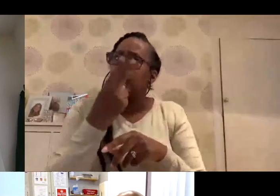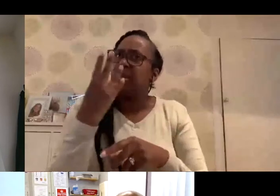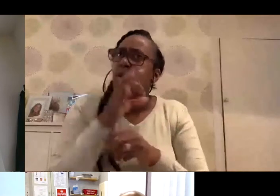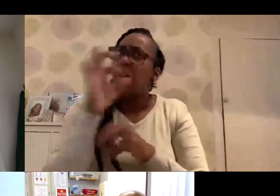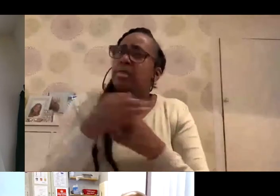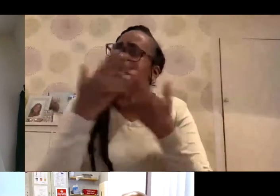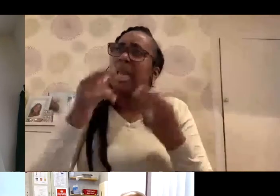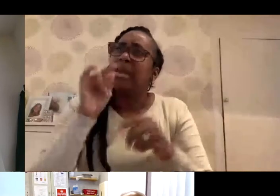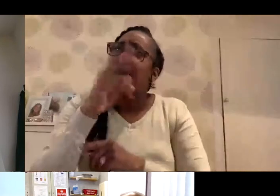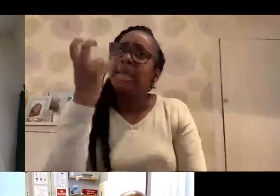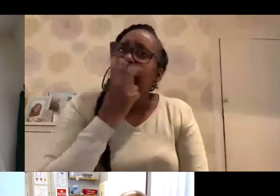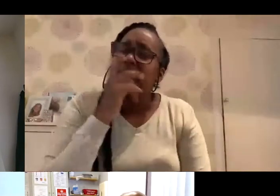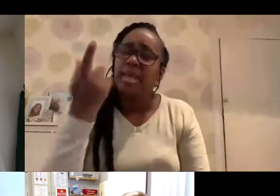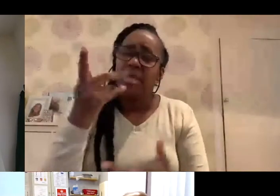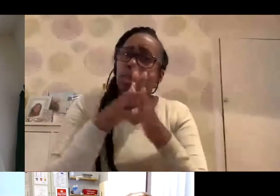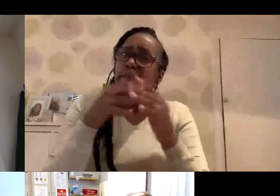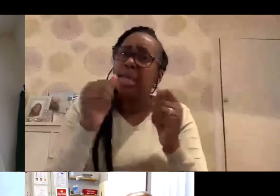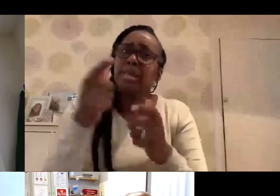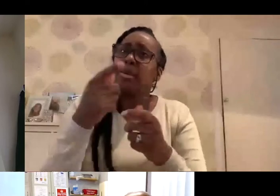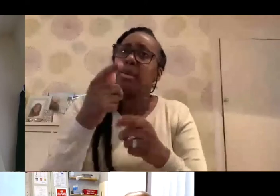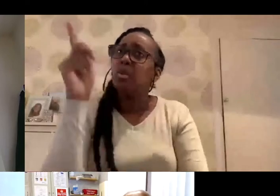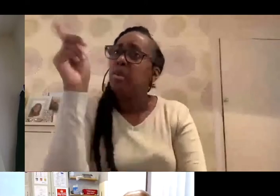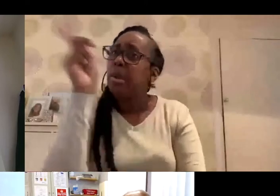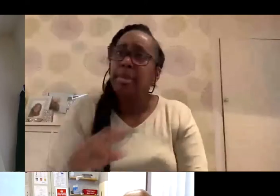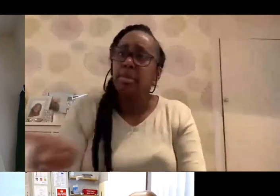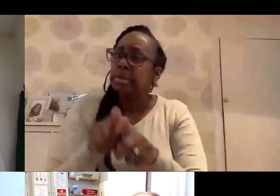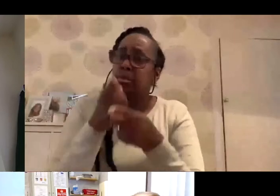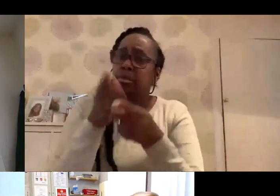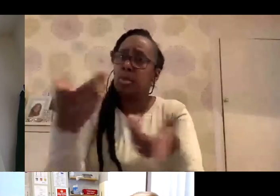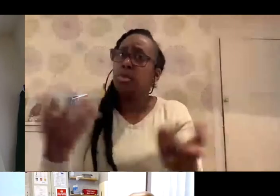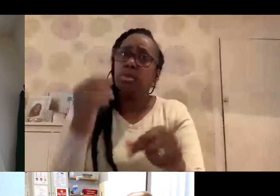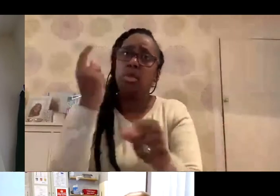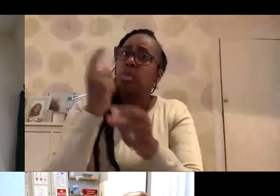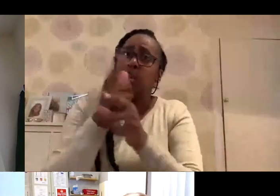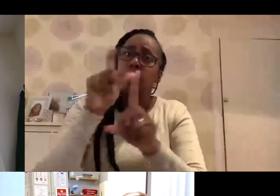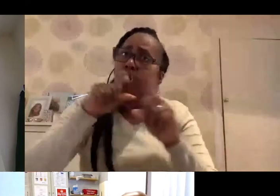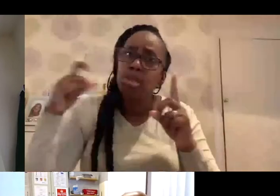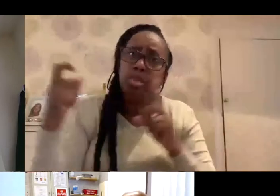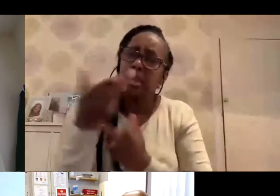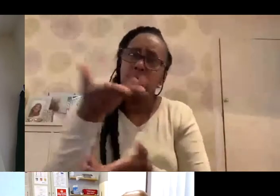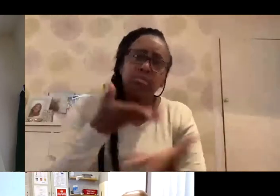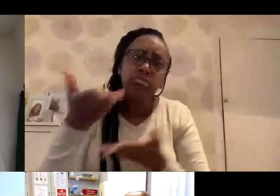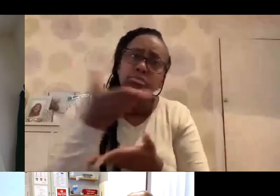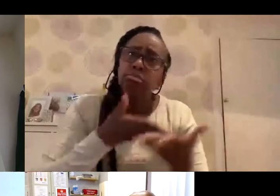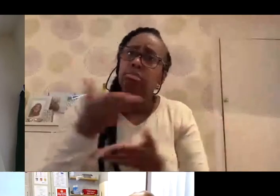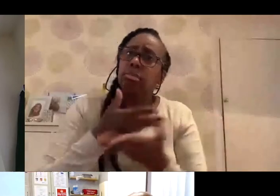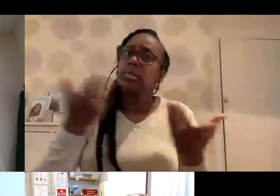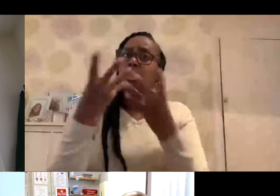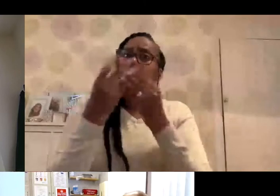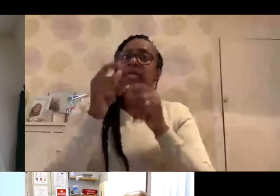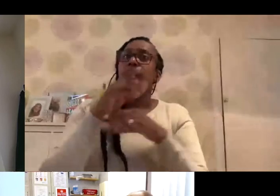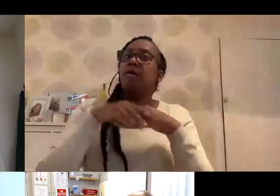daytime. But the evenings and Saturdays, we are people from the communities ourselves. So we talk to our communities. And within our friends and family